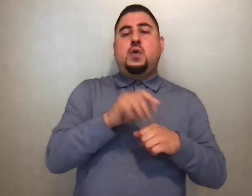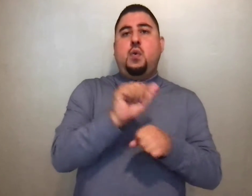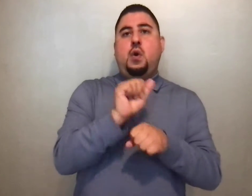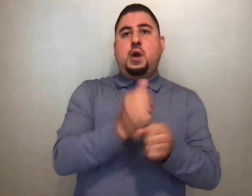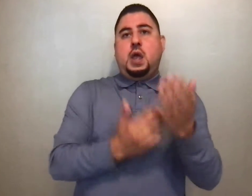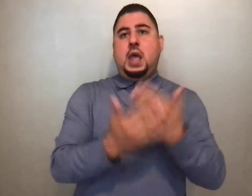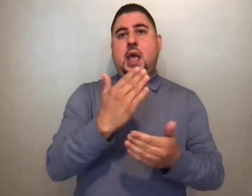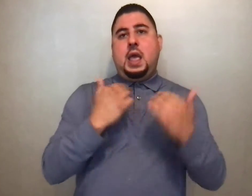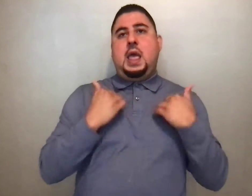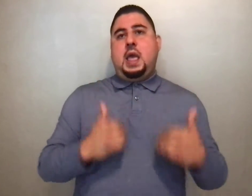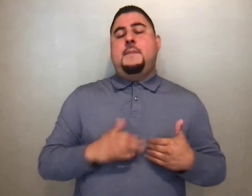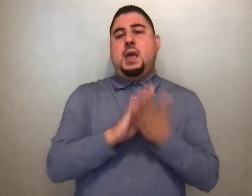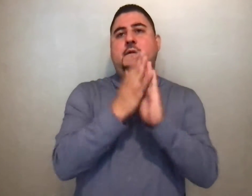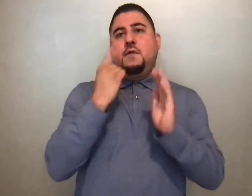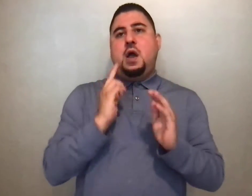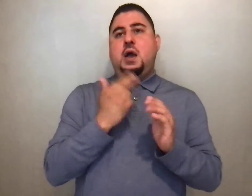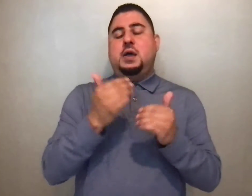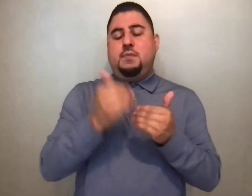It will become for us the bread of life.